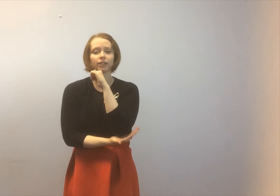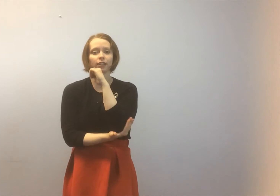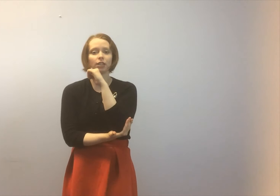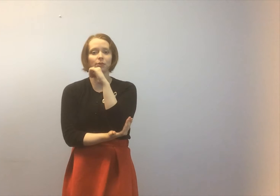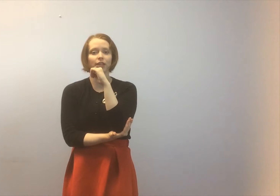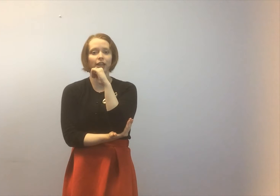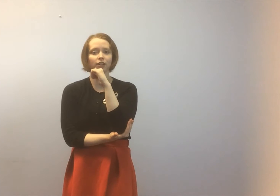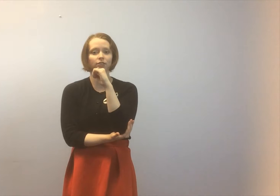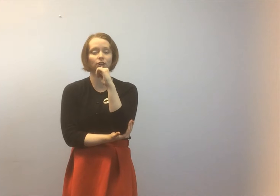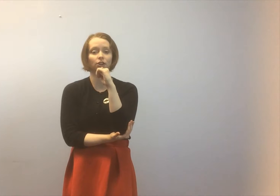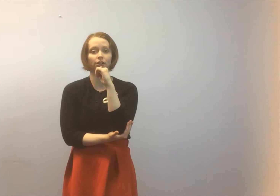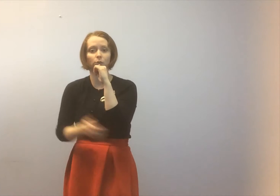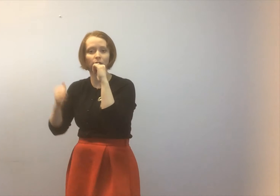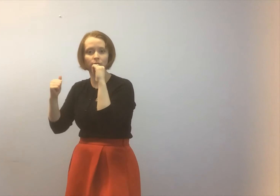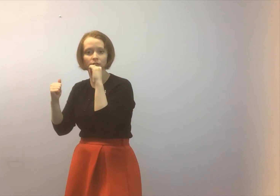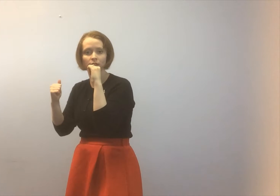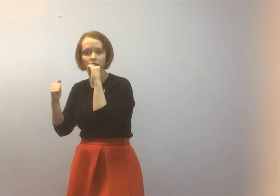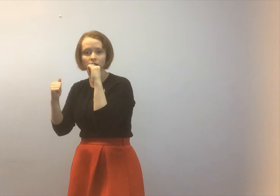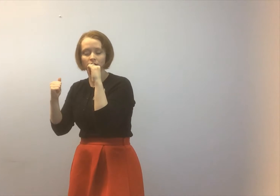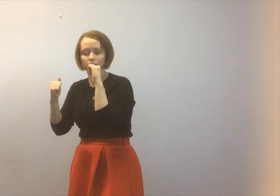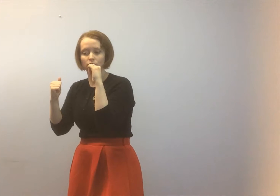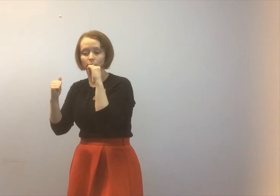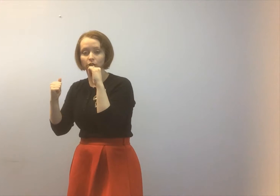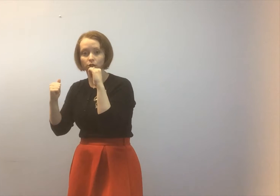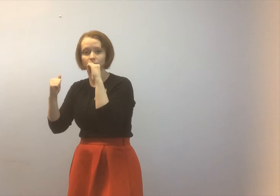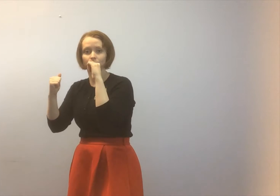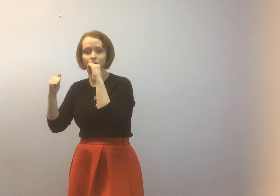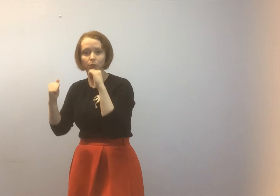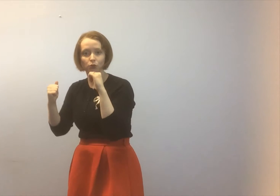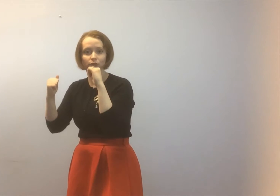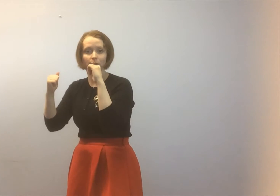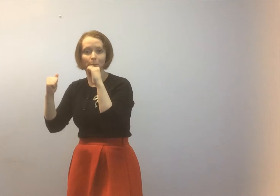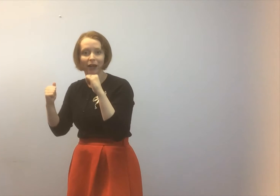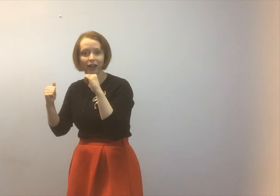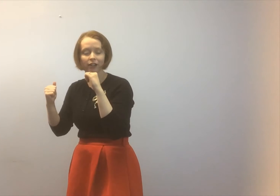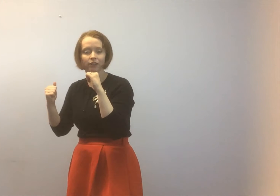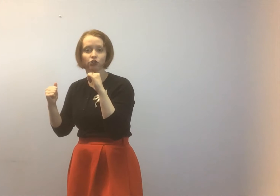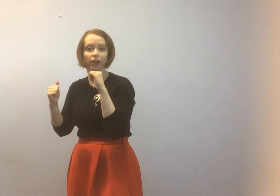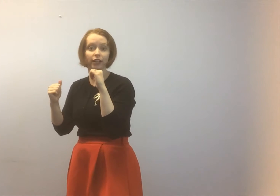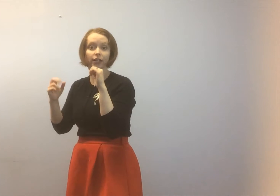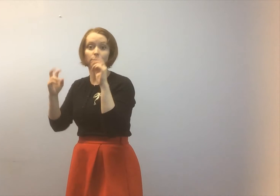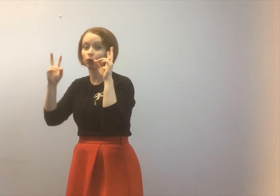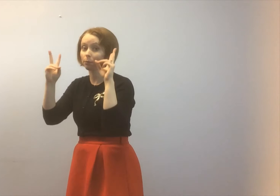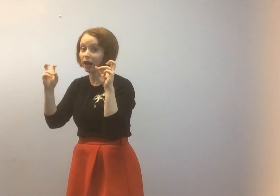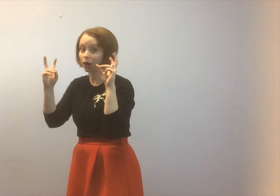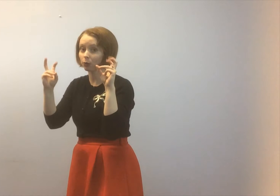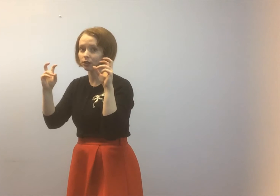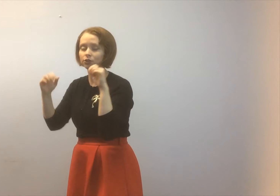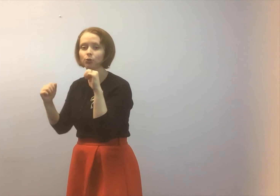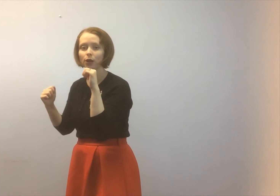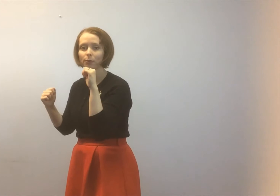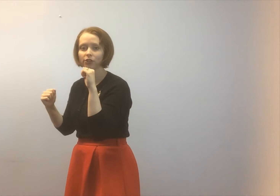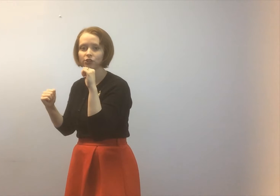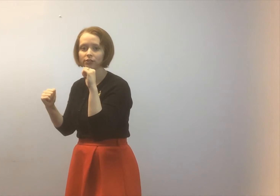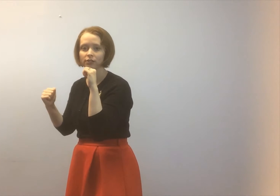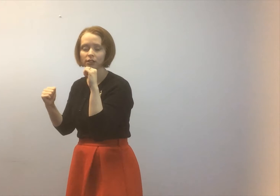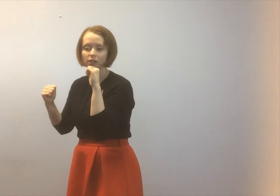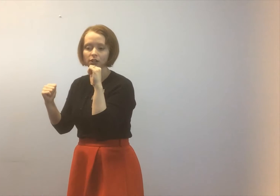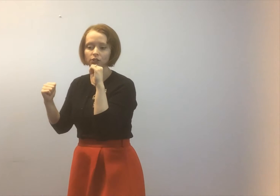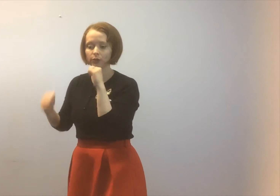and keep his hands on our elbows so that we couldn't move it back to try to get more power to our punches so